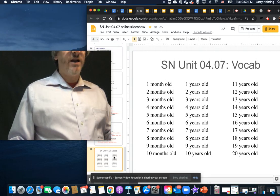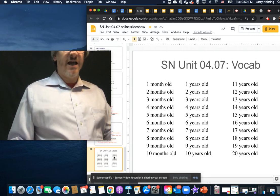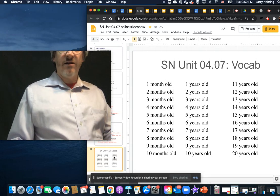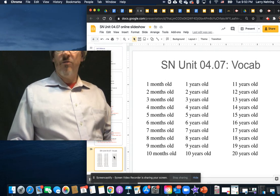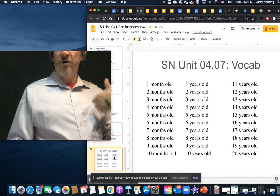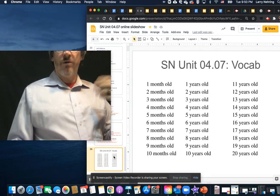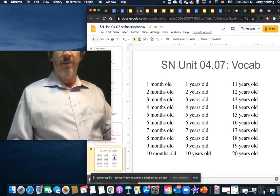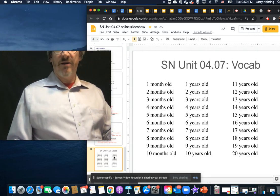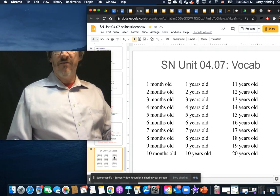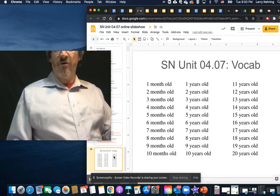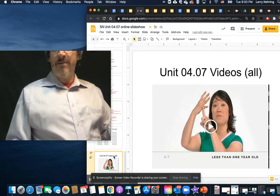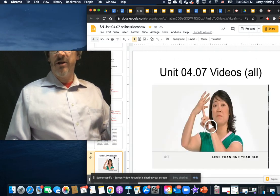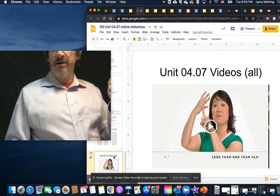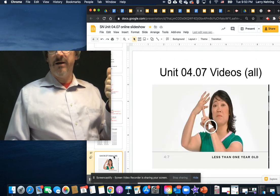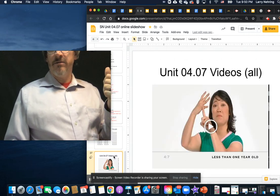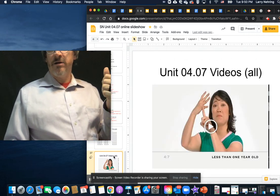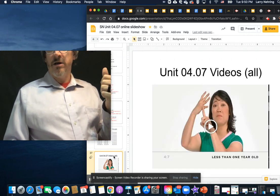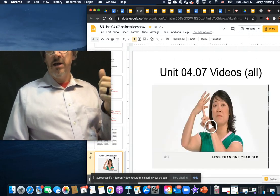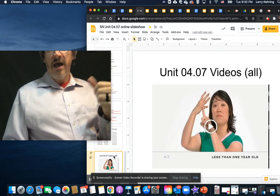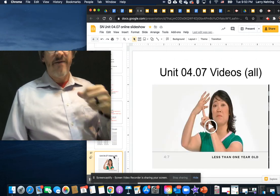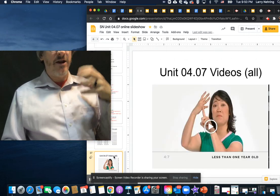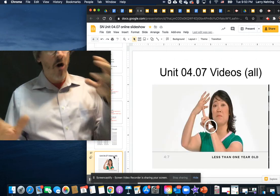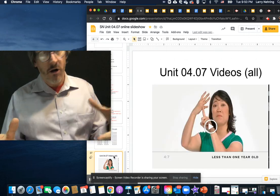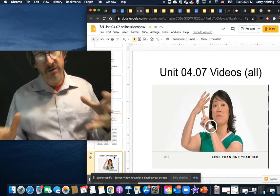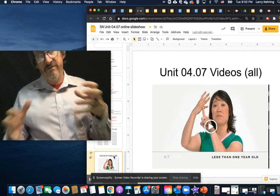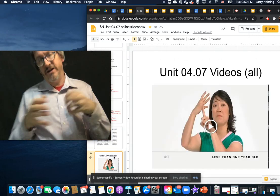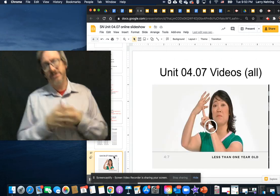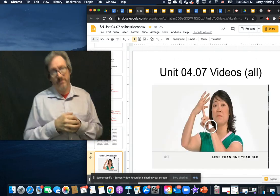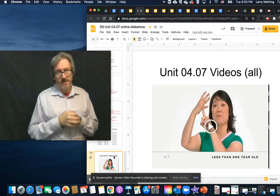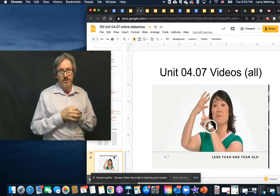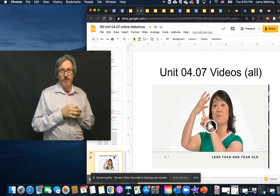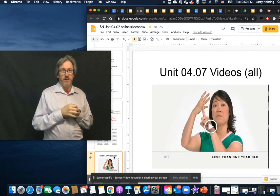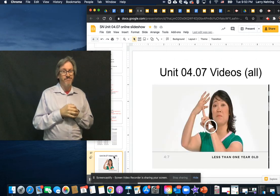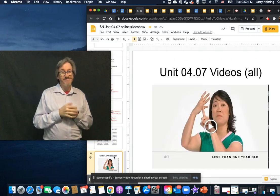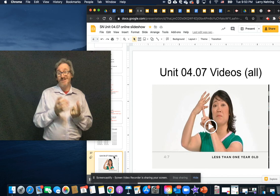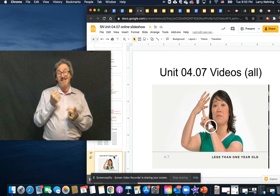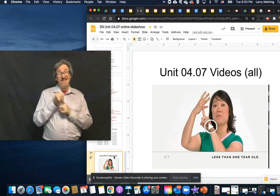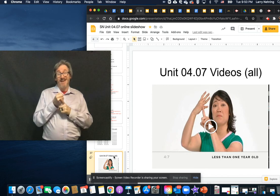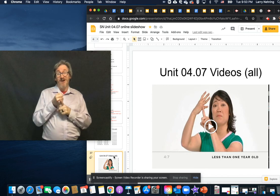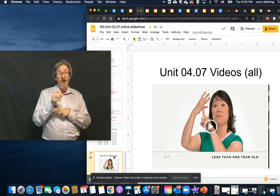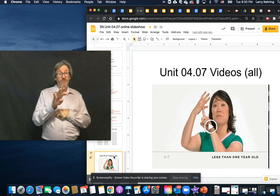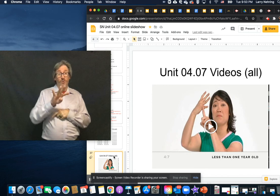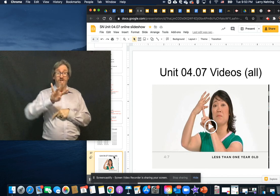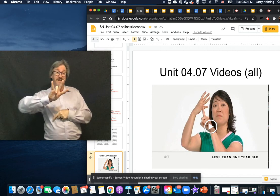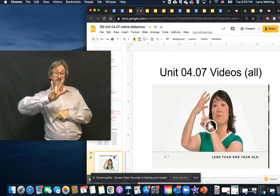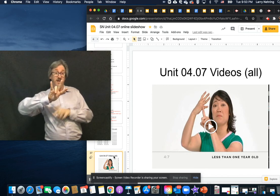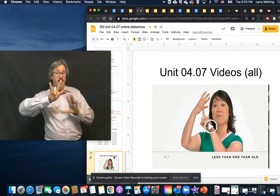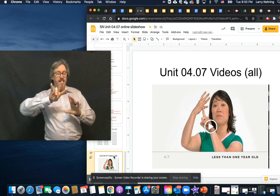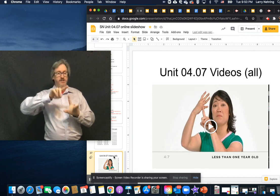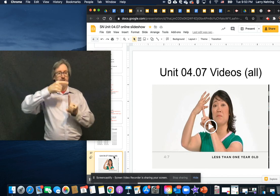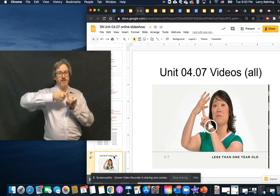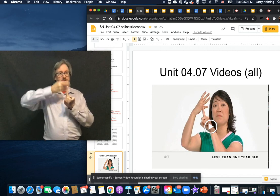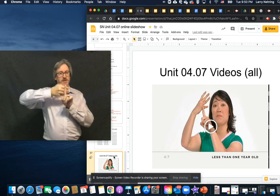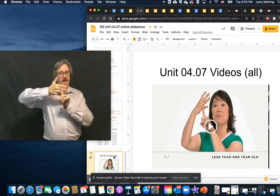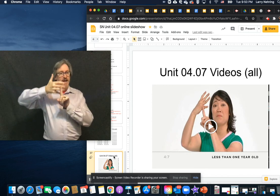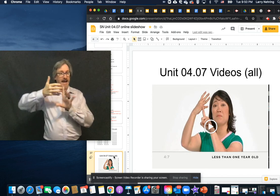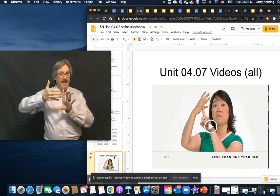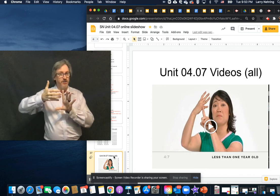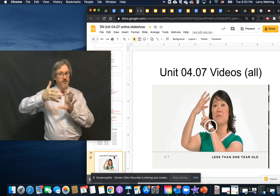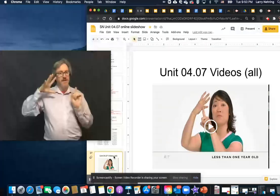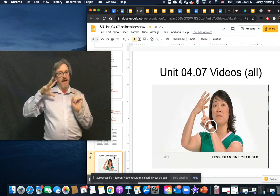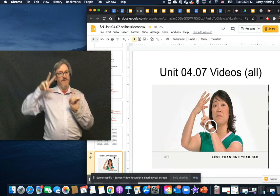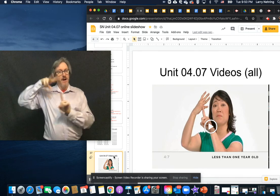And then, again, we repeat the vocabulary, and then all the videos from this unit. So, as I say, 4-7 is just